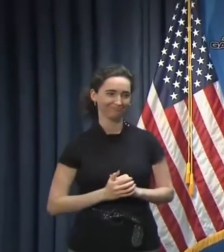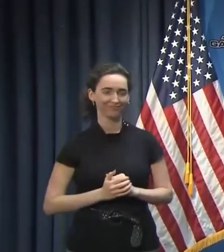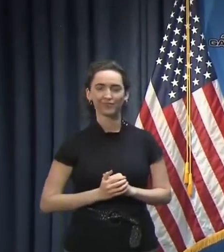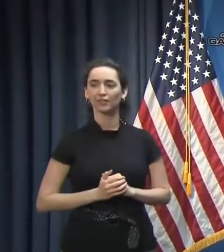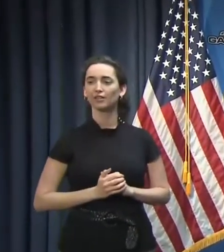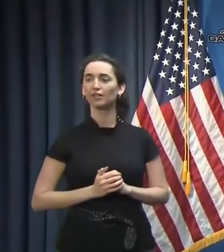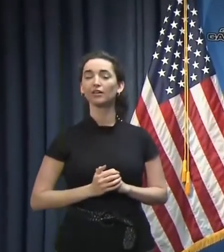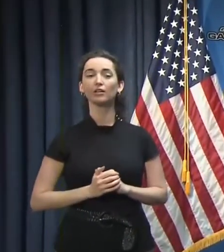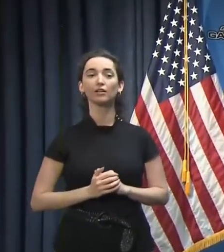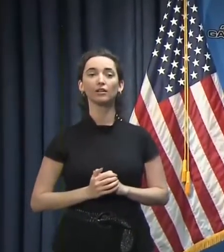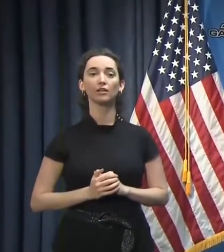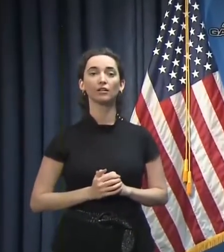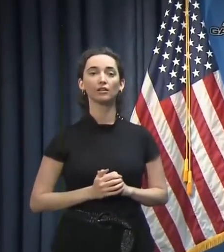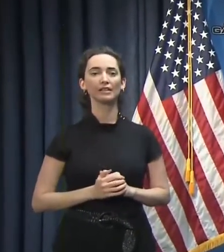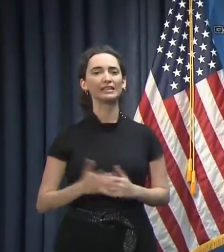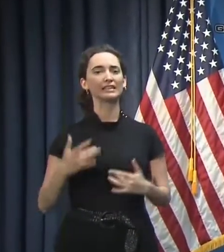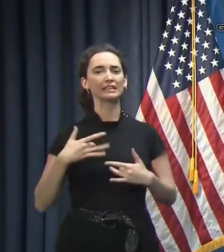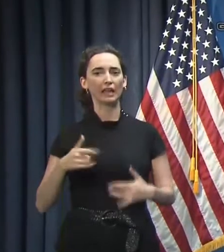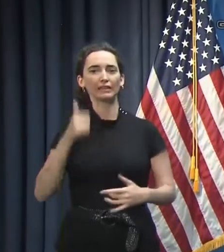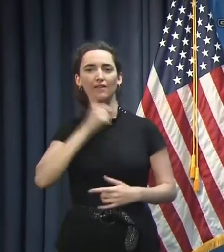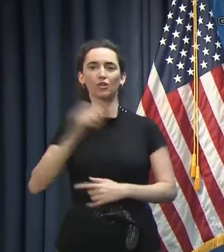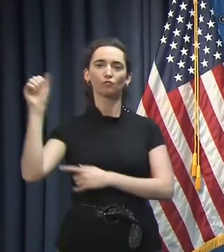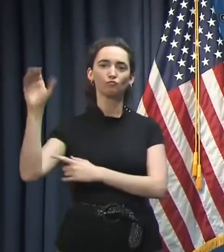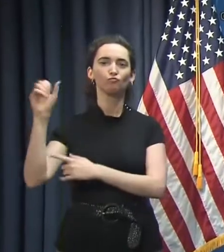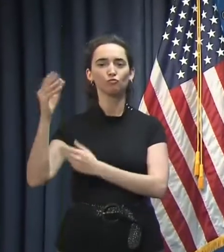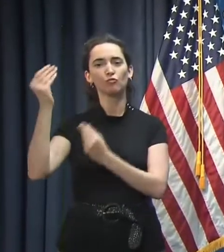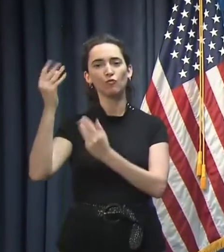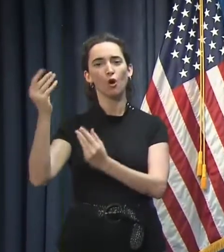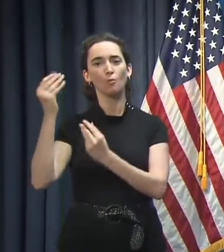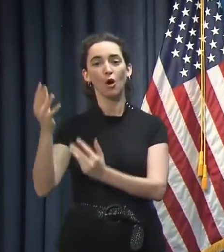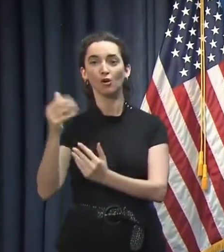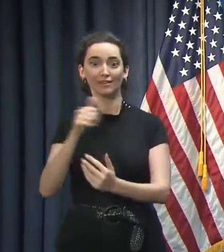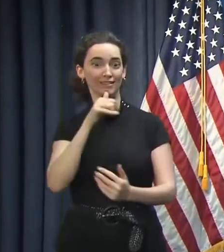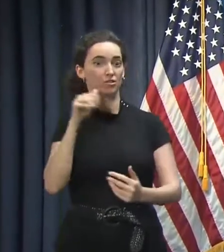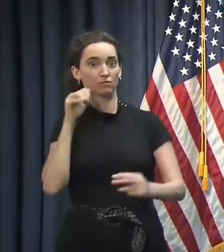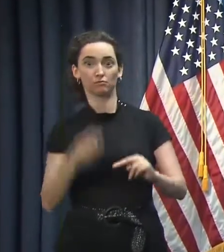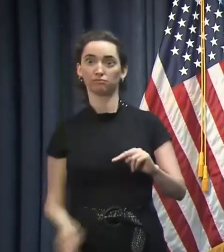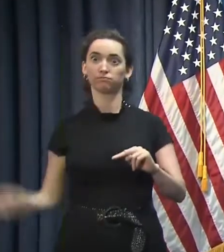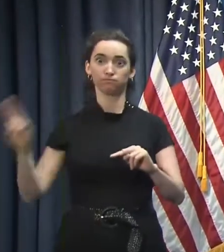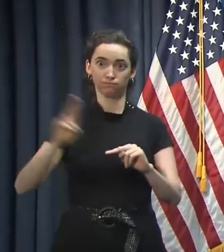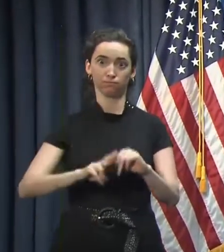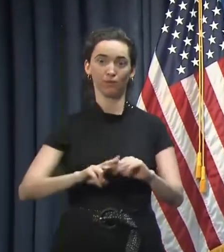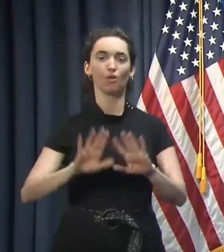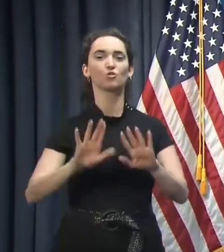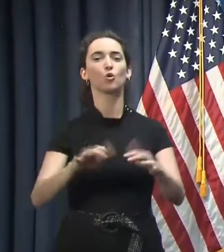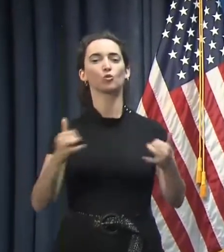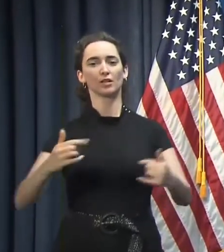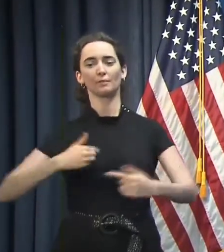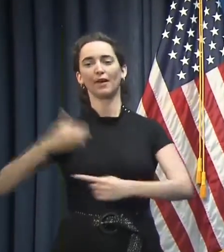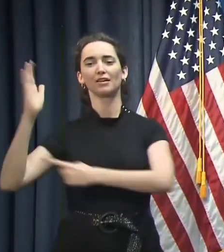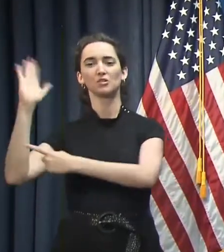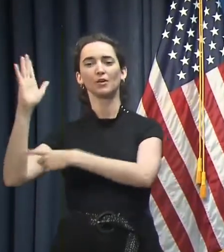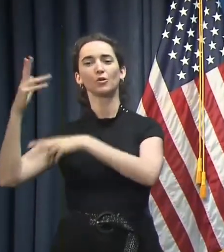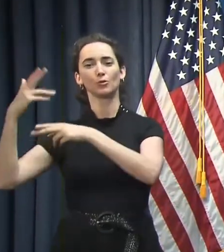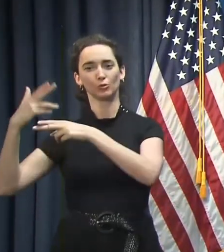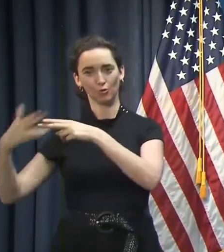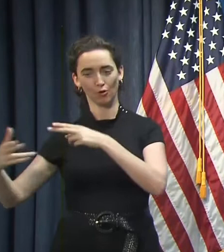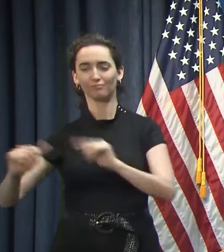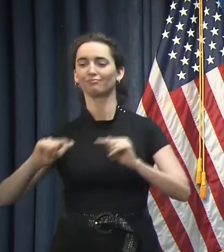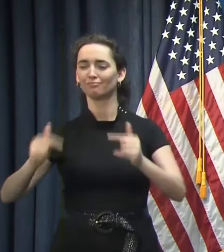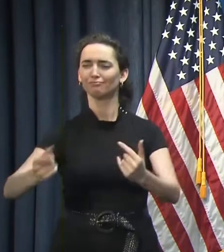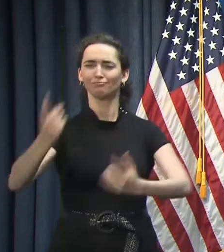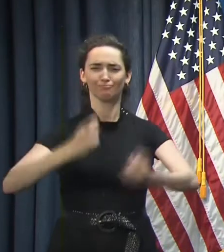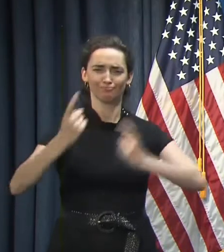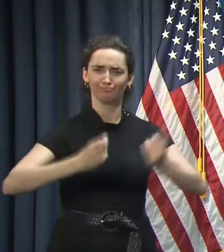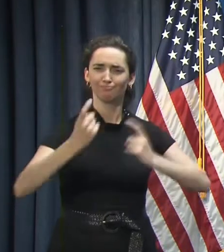you a lot more information than normal, so today's prepared remarks are relatively brief, and then we'll get to your questions.